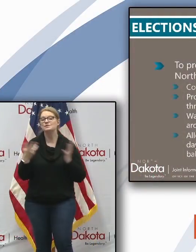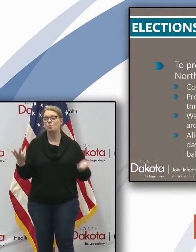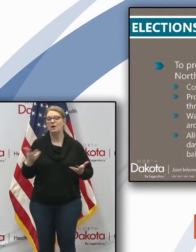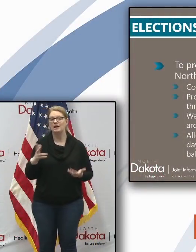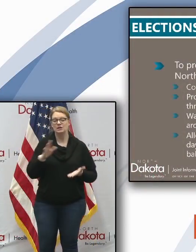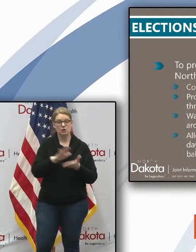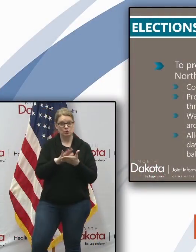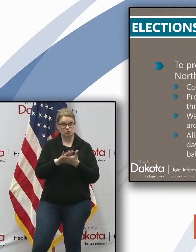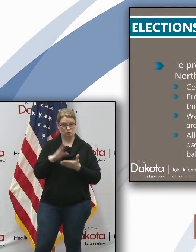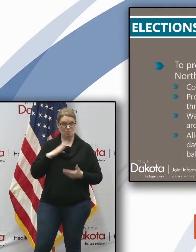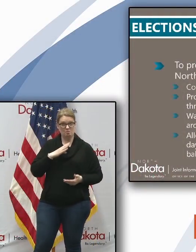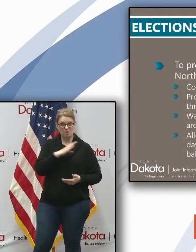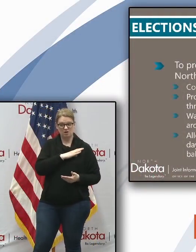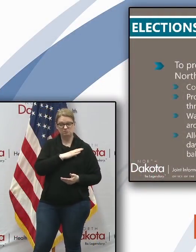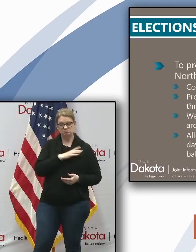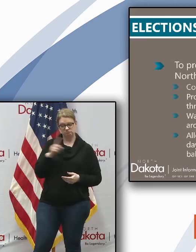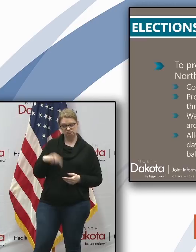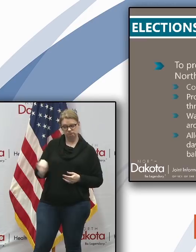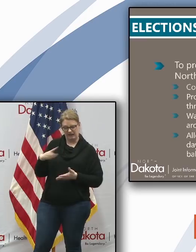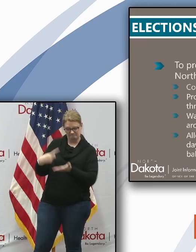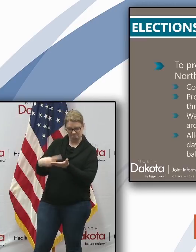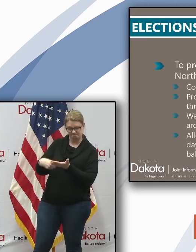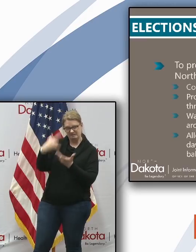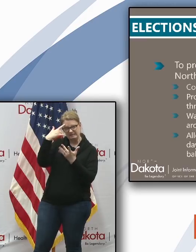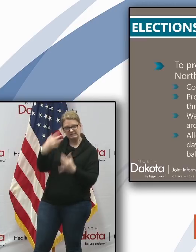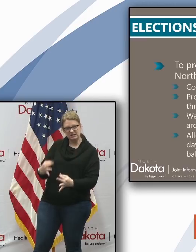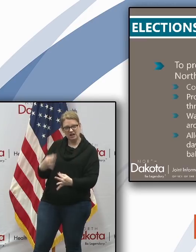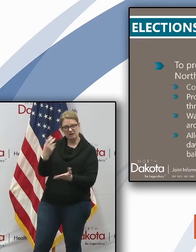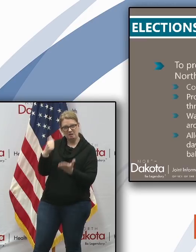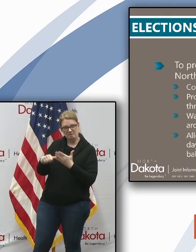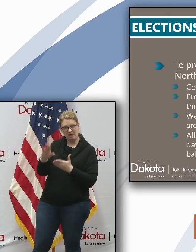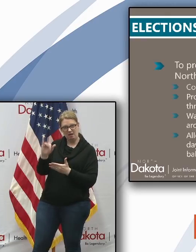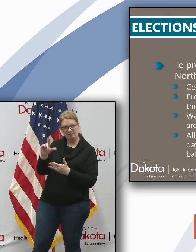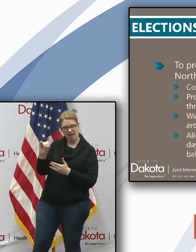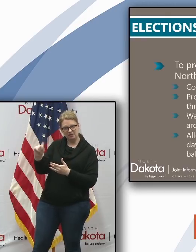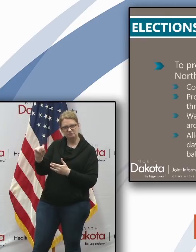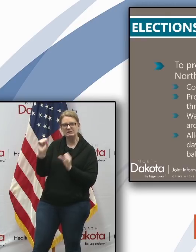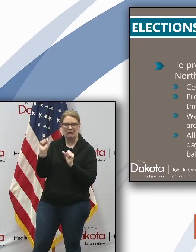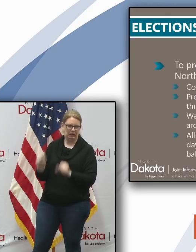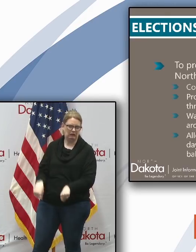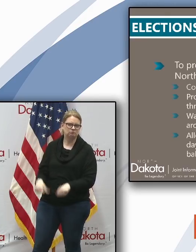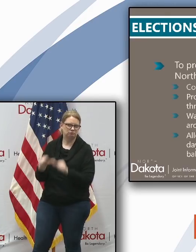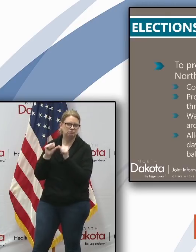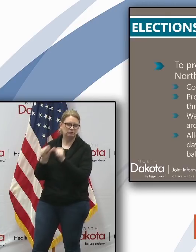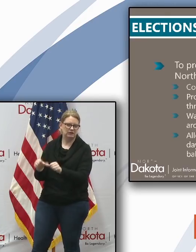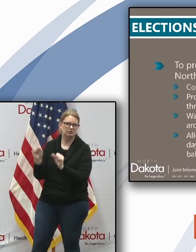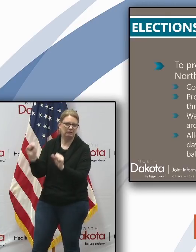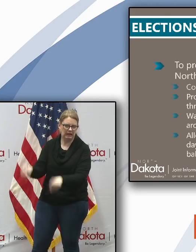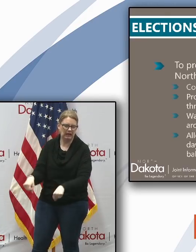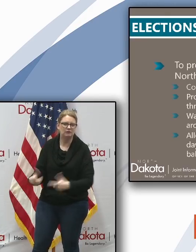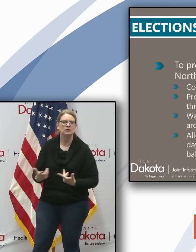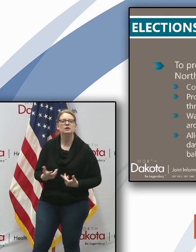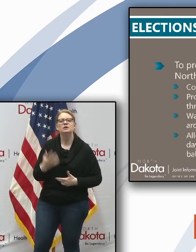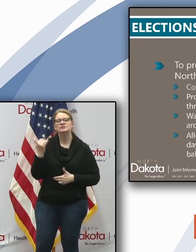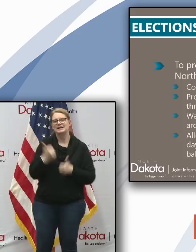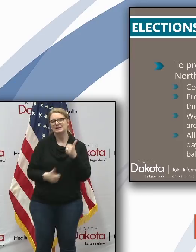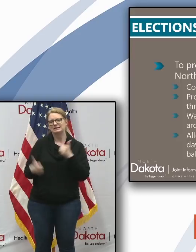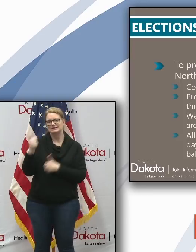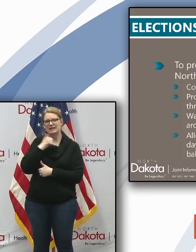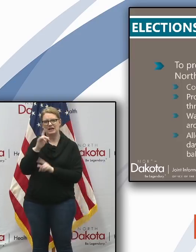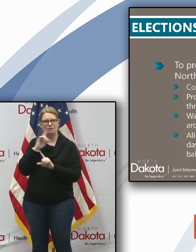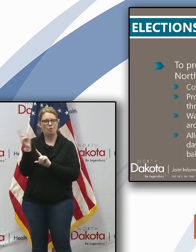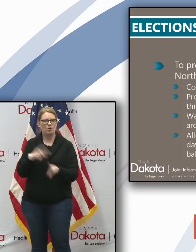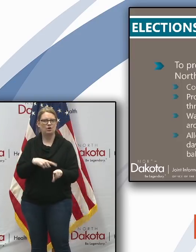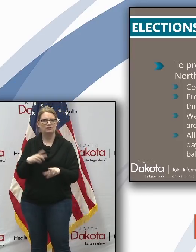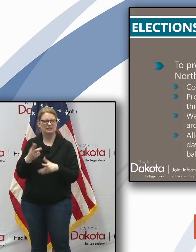they want to opt in to do mail-in only ballots so they'll be able to continue to hold those so that executive order went out just before four o'clock